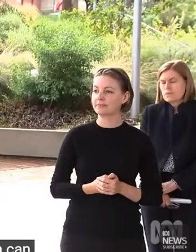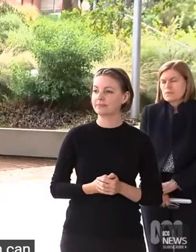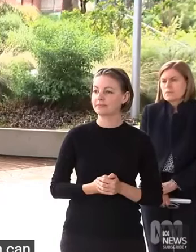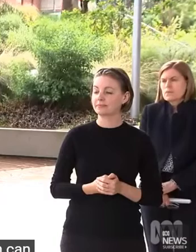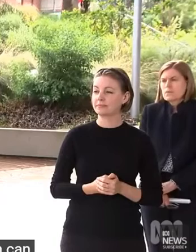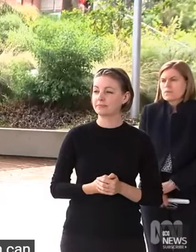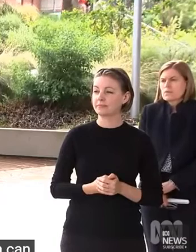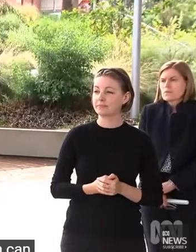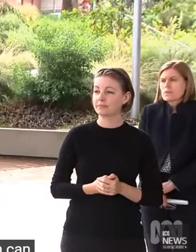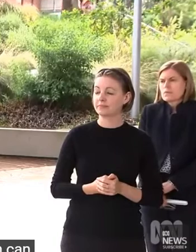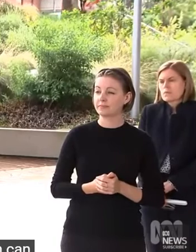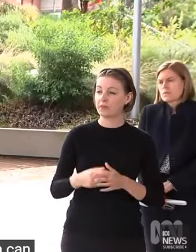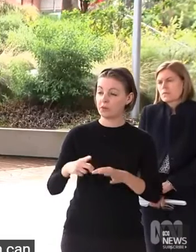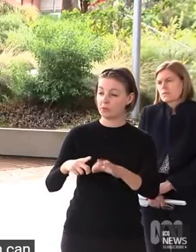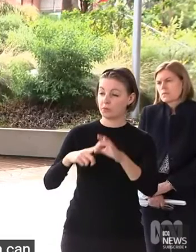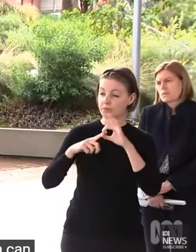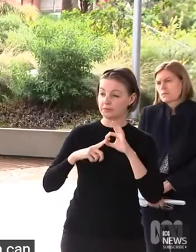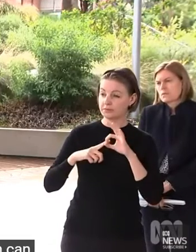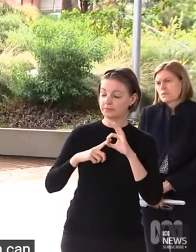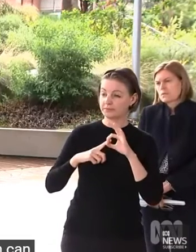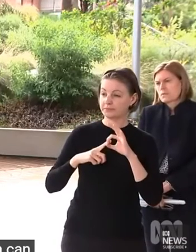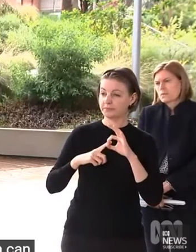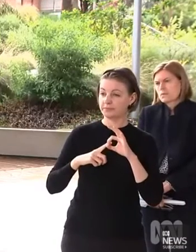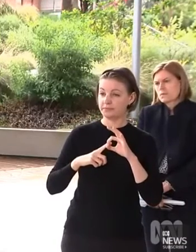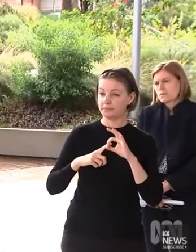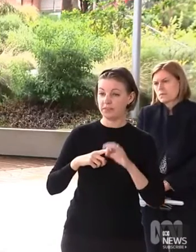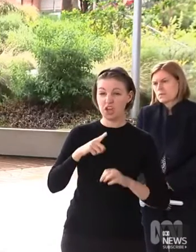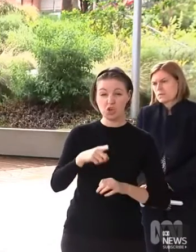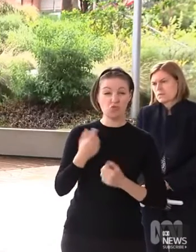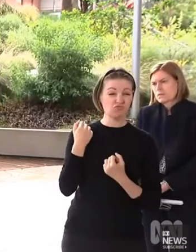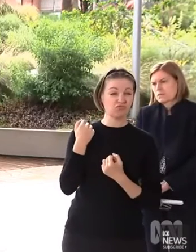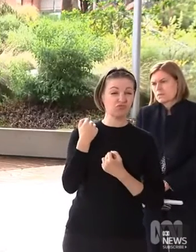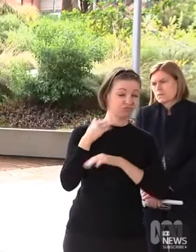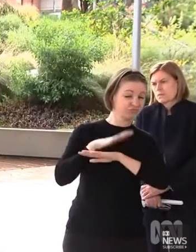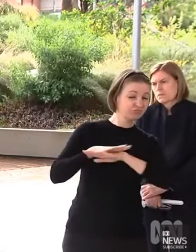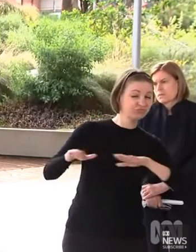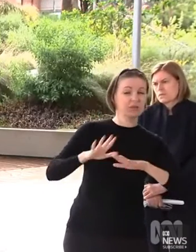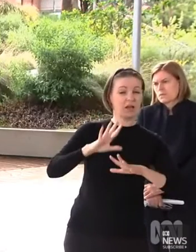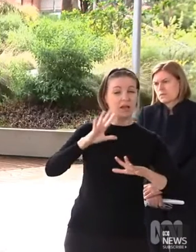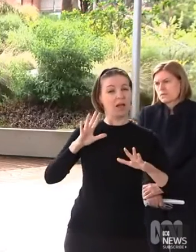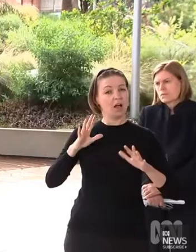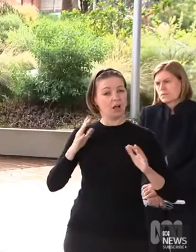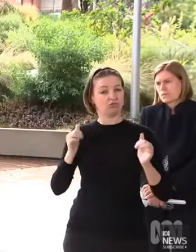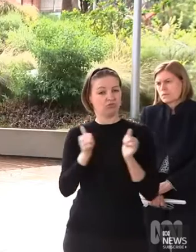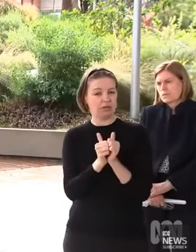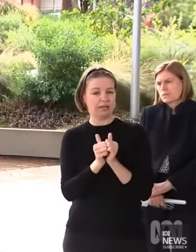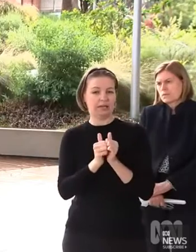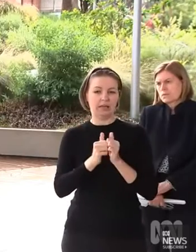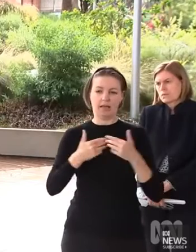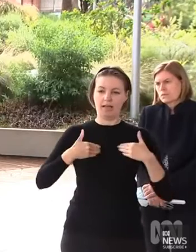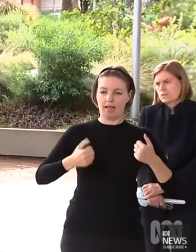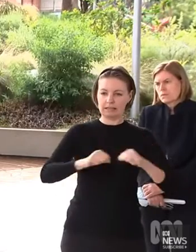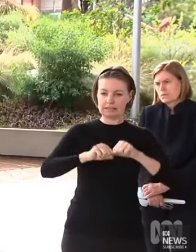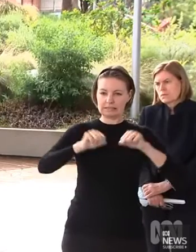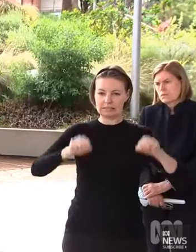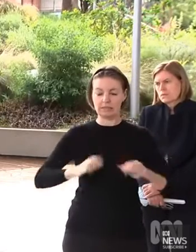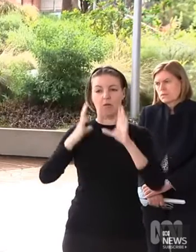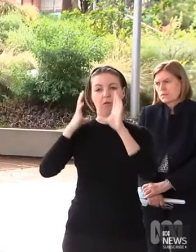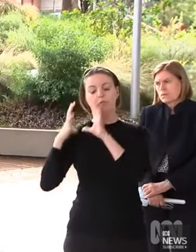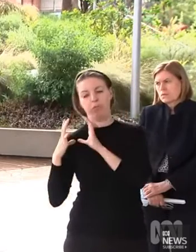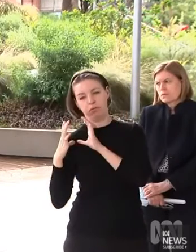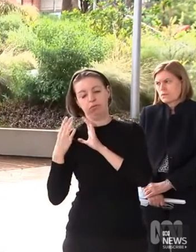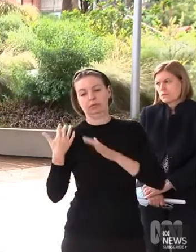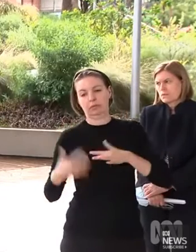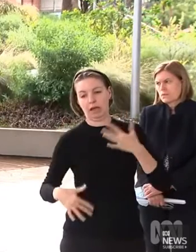system is under advanced pressure. But will you admit that what that actually means is that patient care is suffering across the board because the results are so